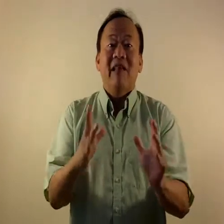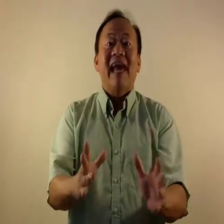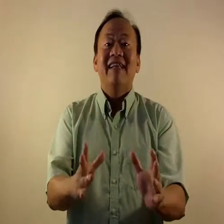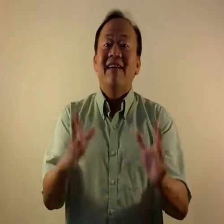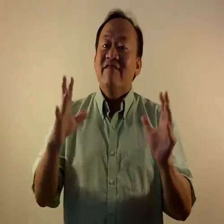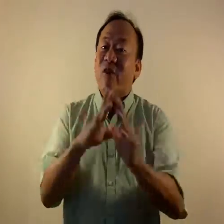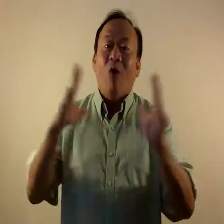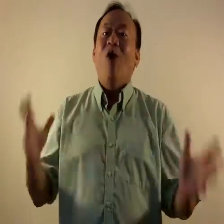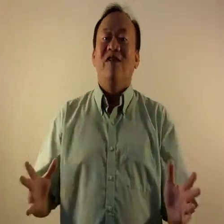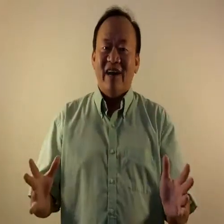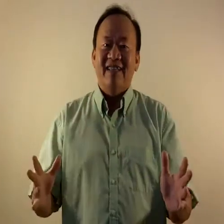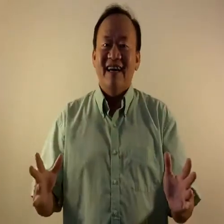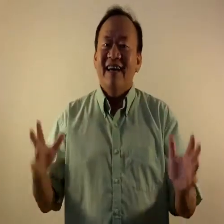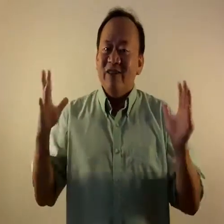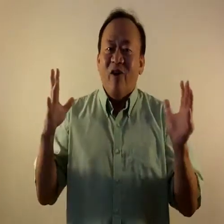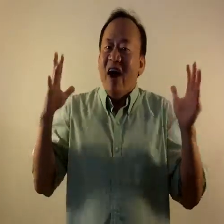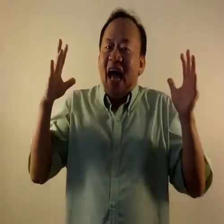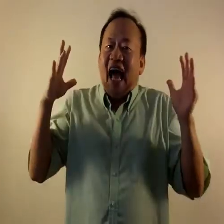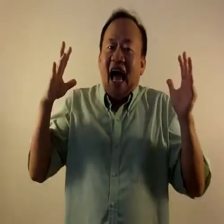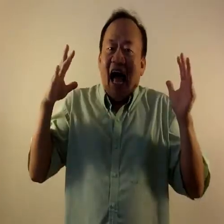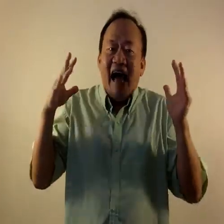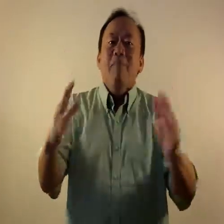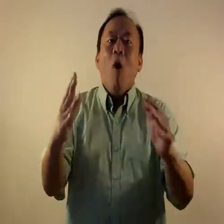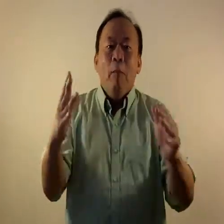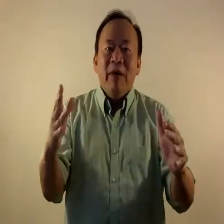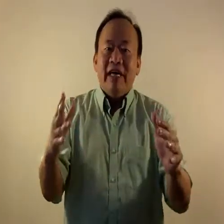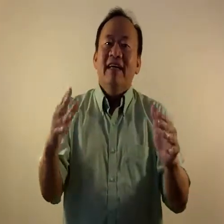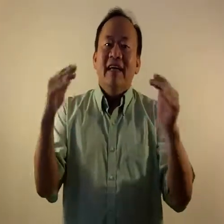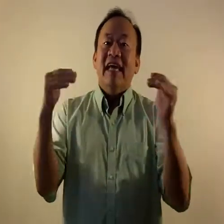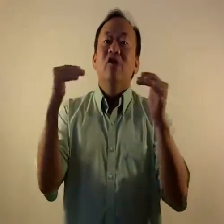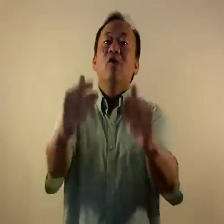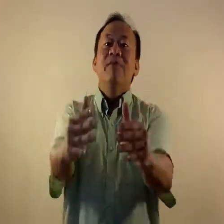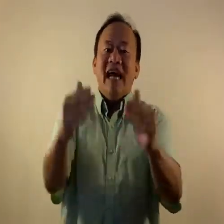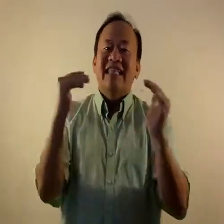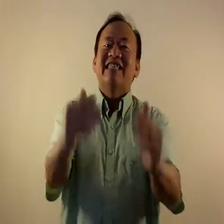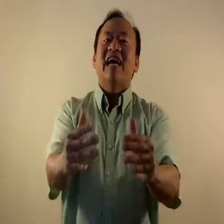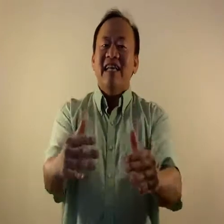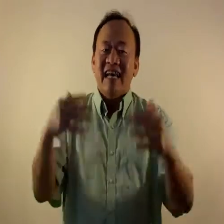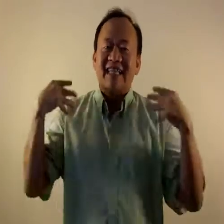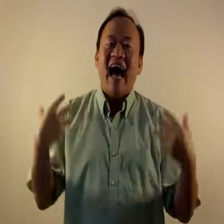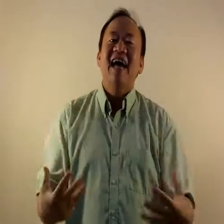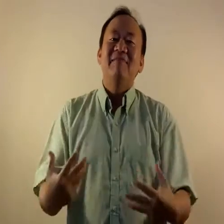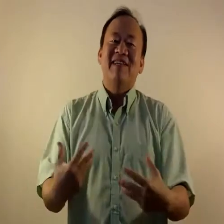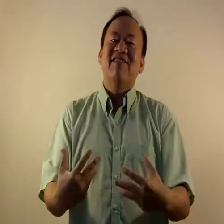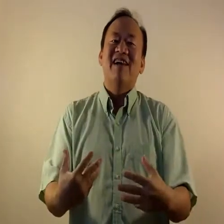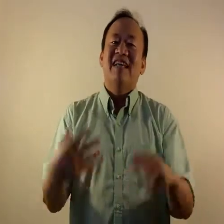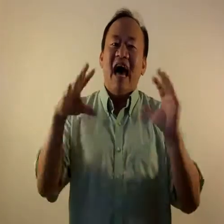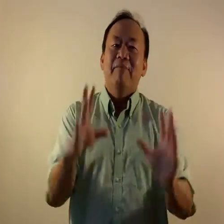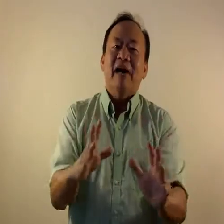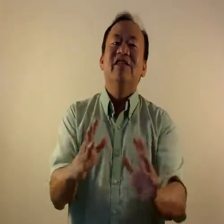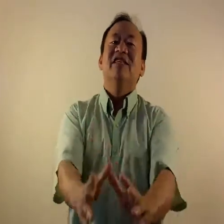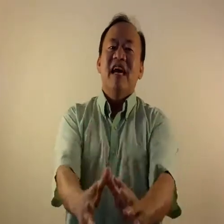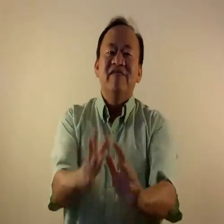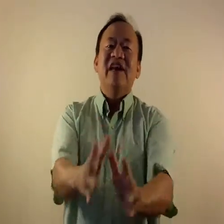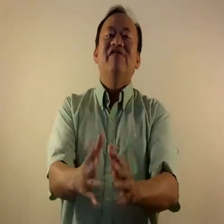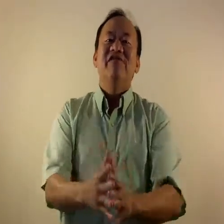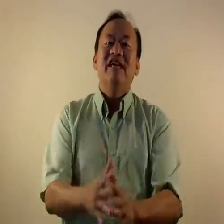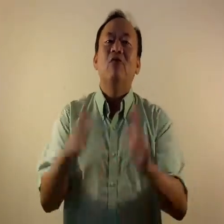plan for all of us. So I'm hoping that you'll be excited as I am excited about this adventure that